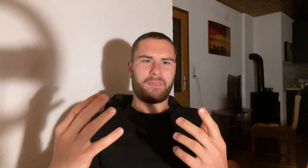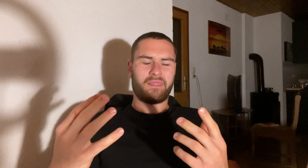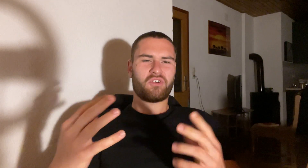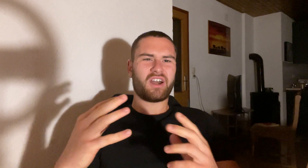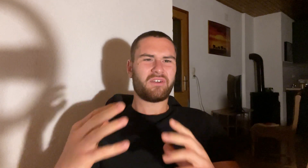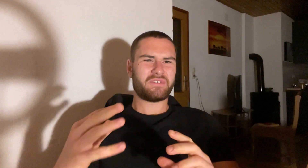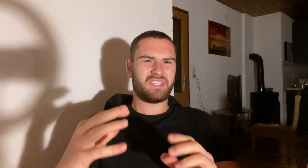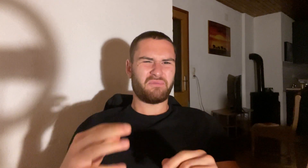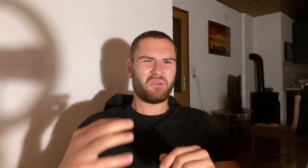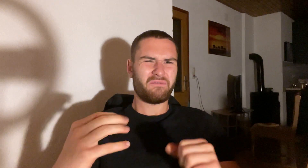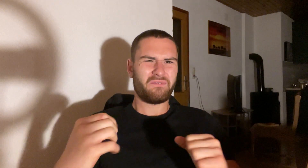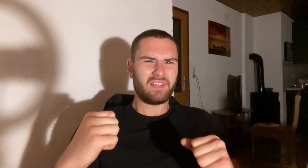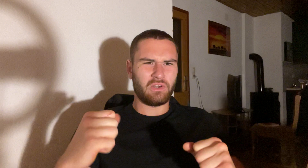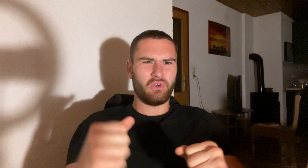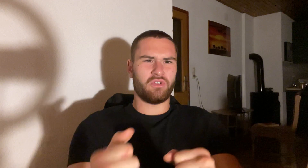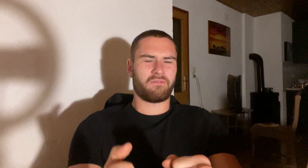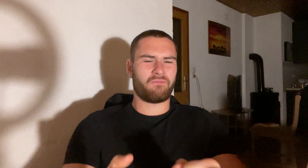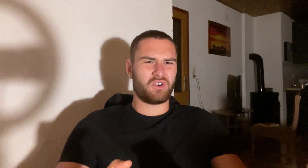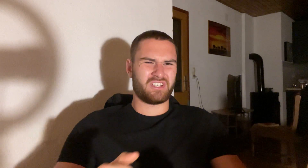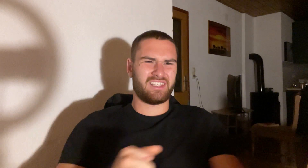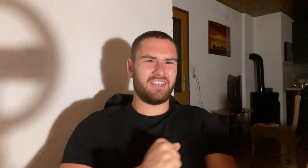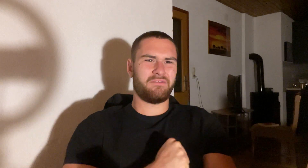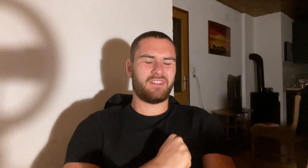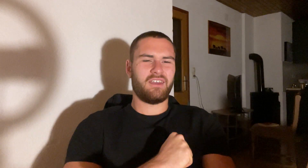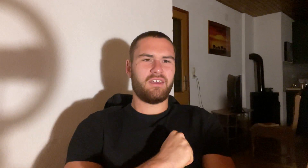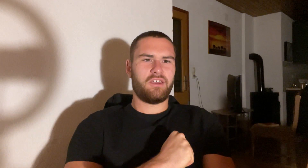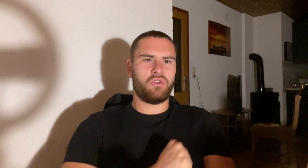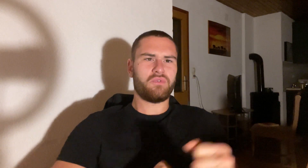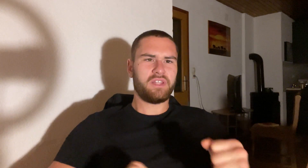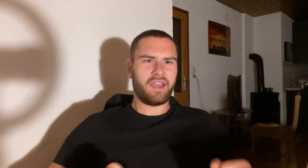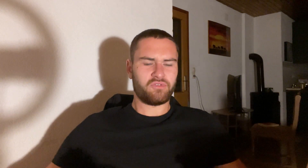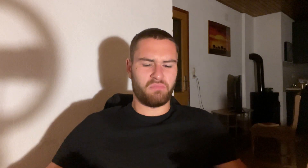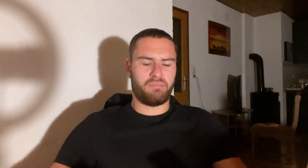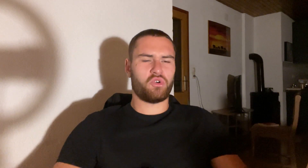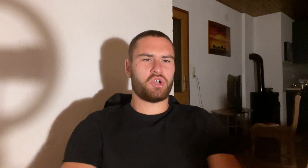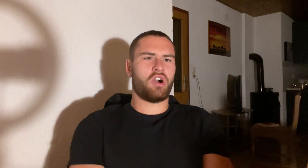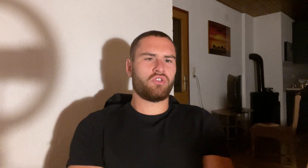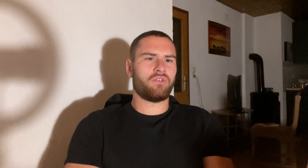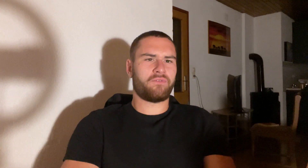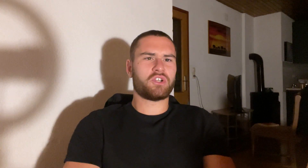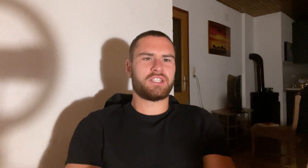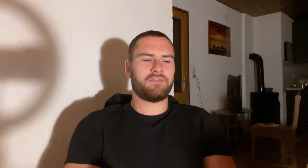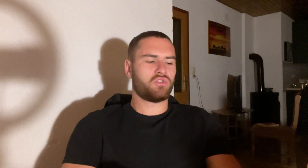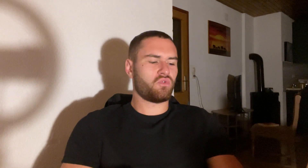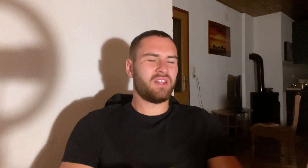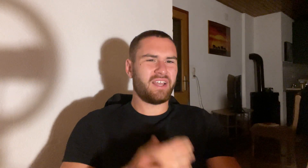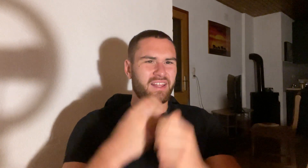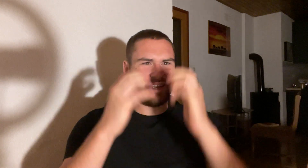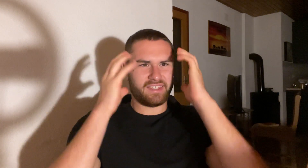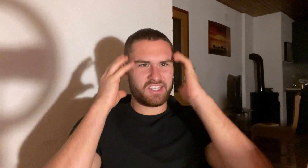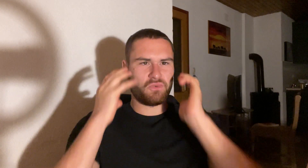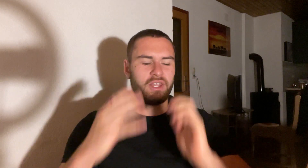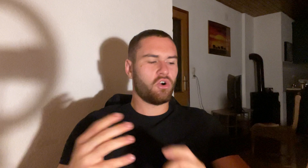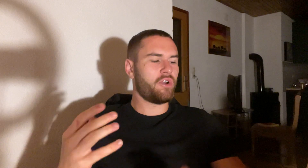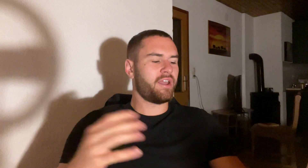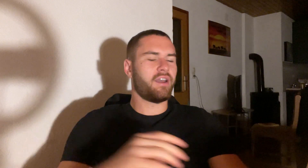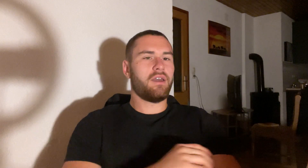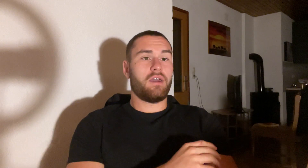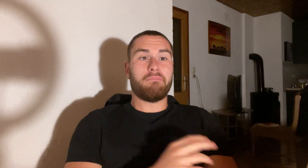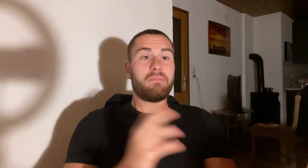You're kind of stiff. You don't feel good in your first lift. You you really have to push hard on your first lifts to really get the sweat going. Maybe